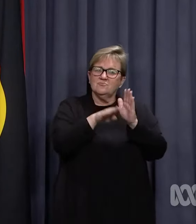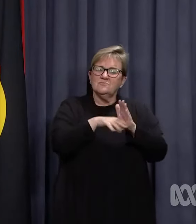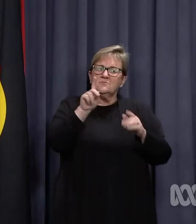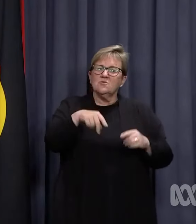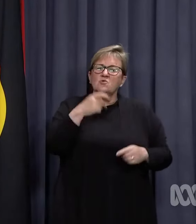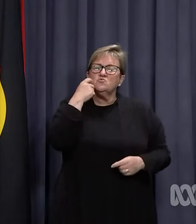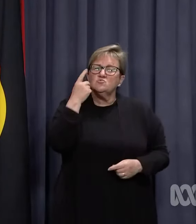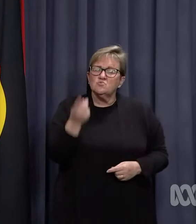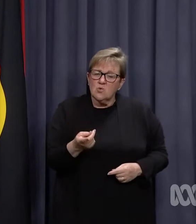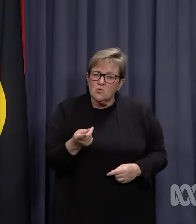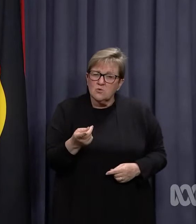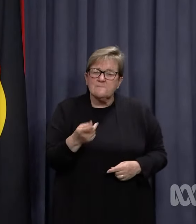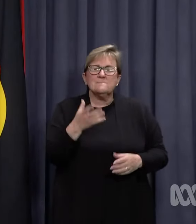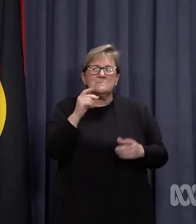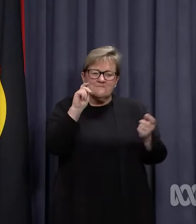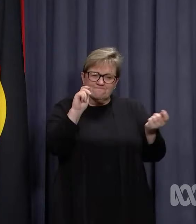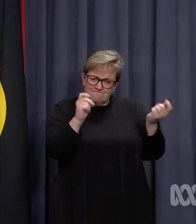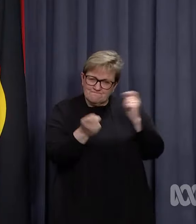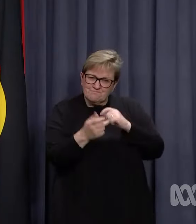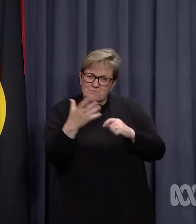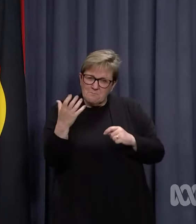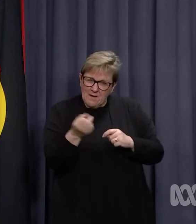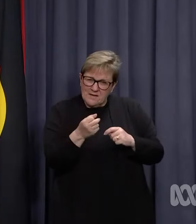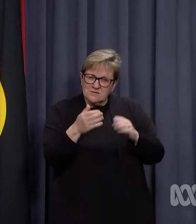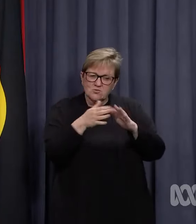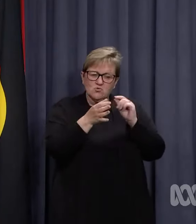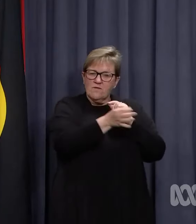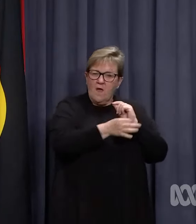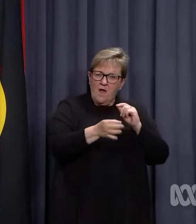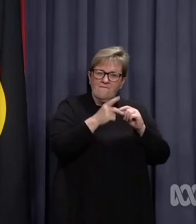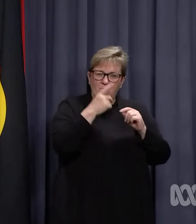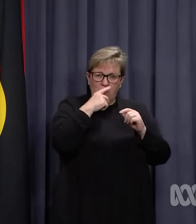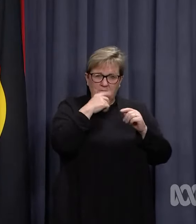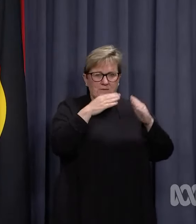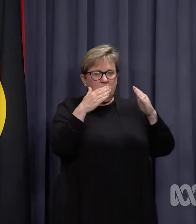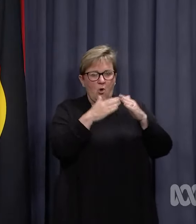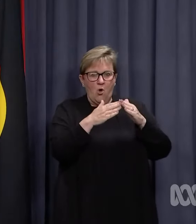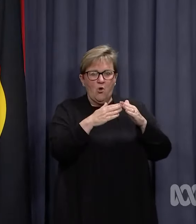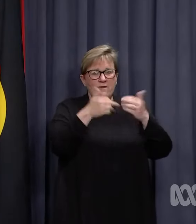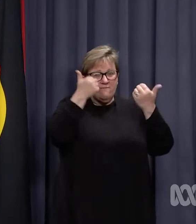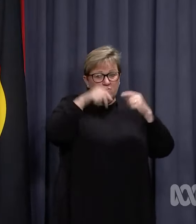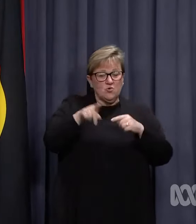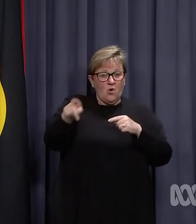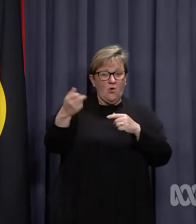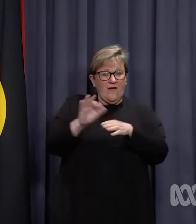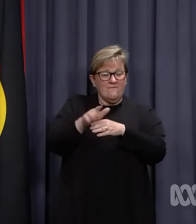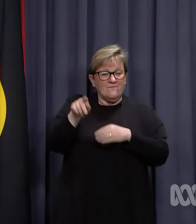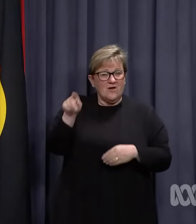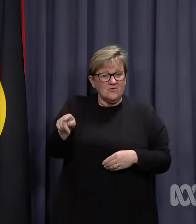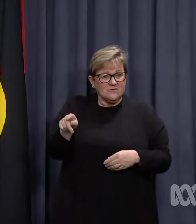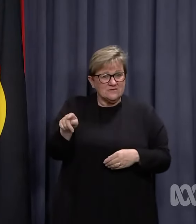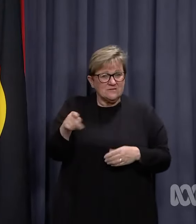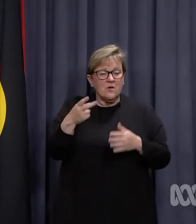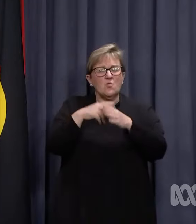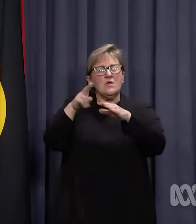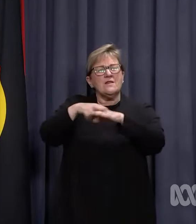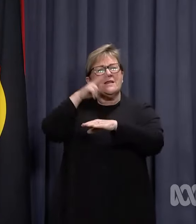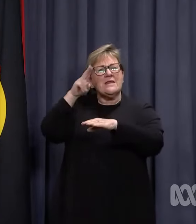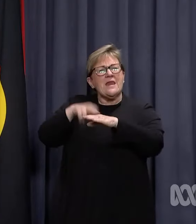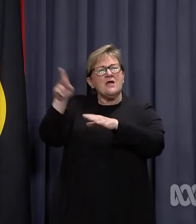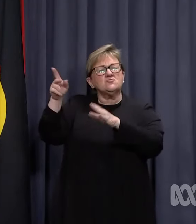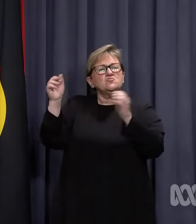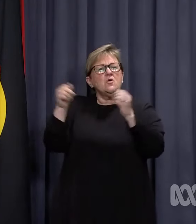tomorrow, there will be some adjustments to the isolation period for household close contacts. In line with nationally agreed